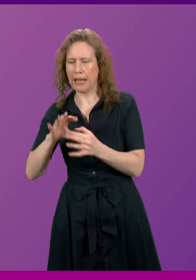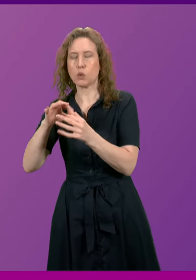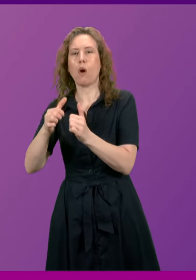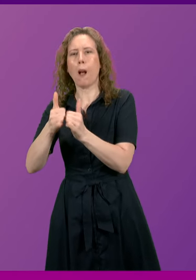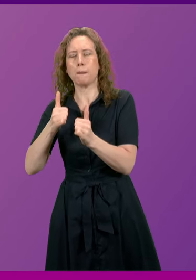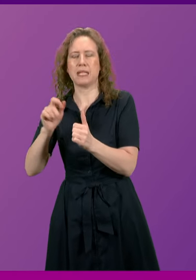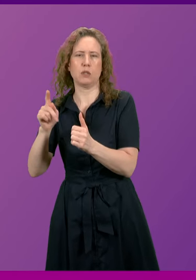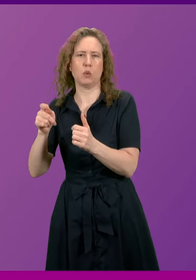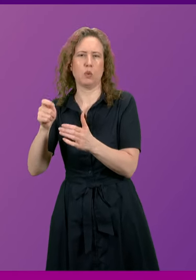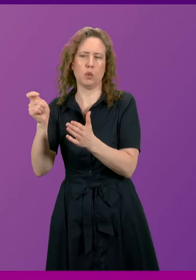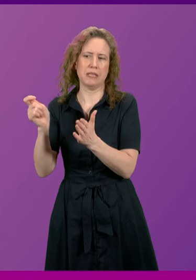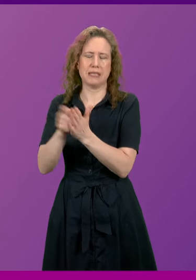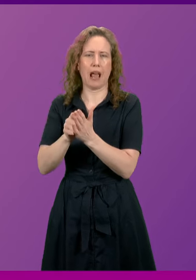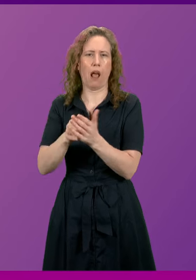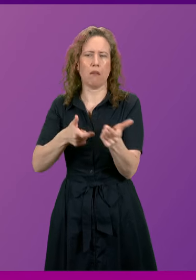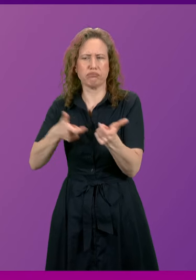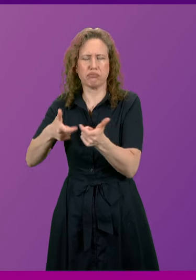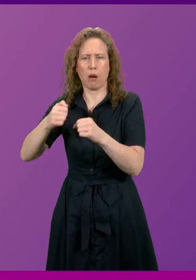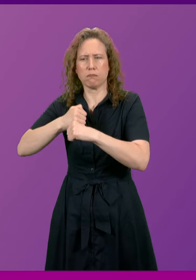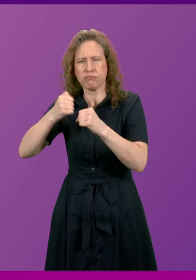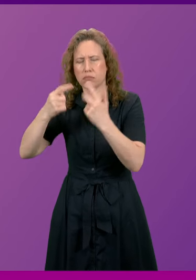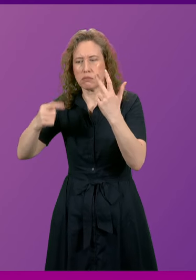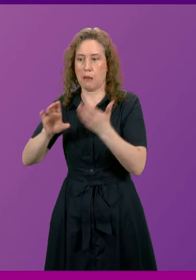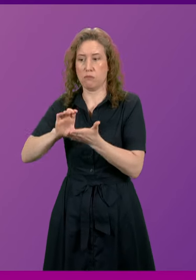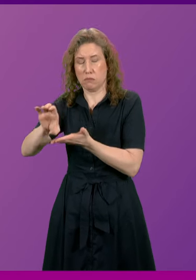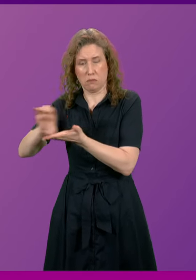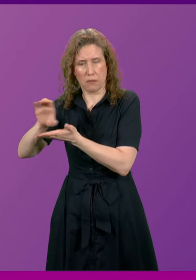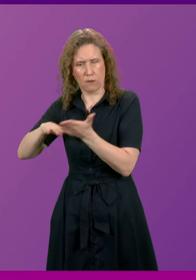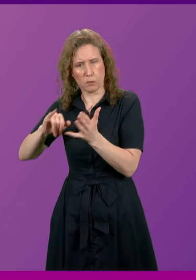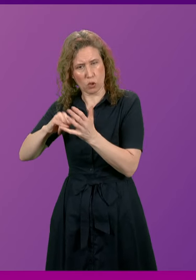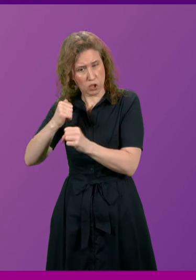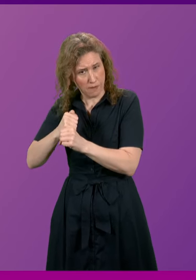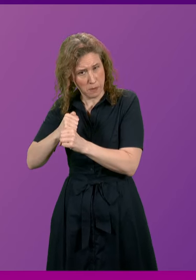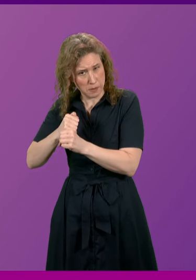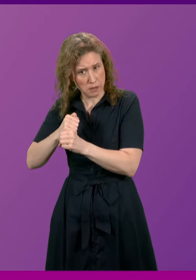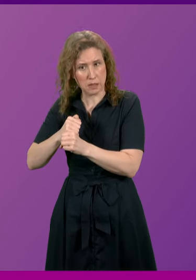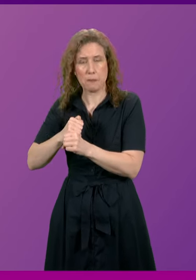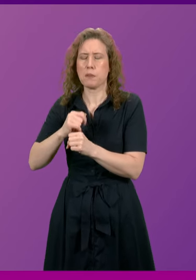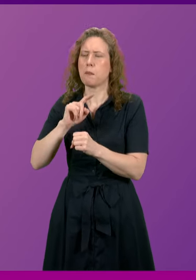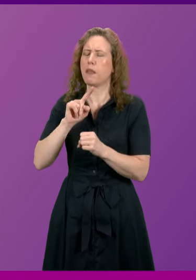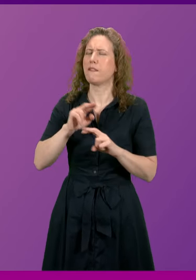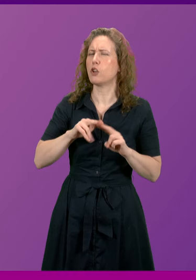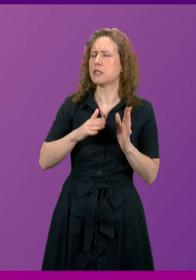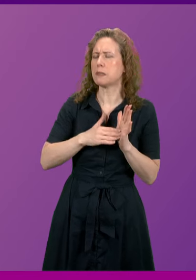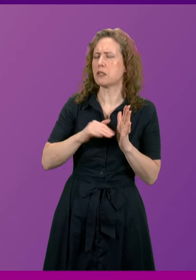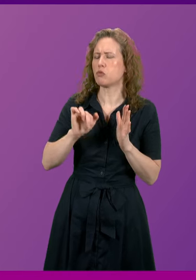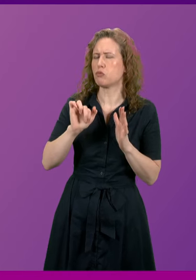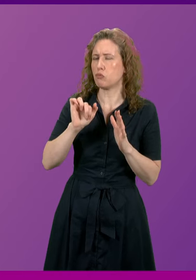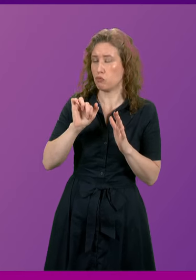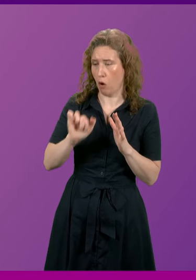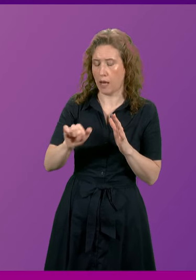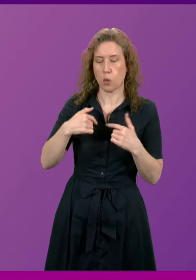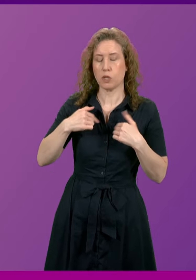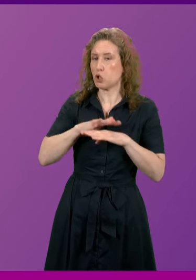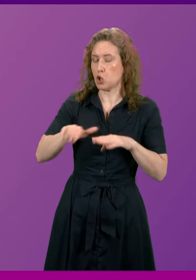which are provided with grants and other forms of financial support by the Scottish government. The first minister is right that they do not